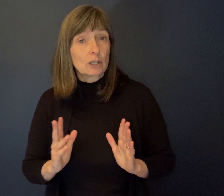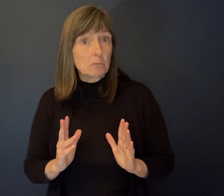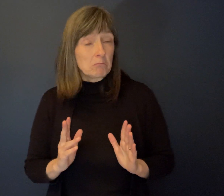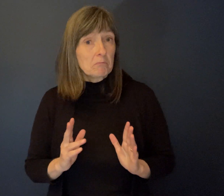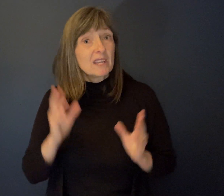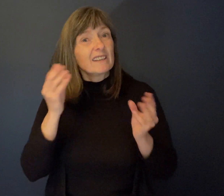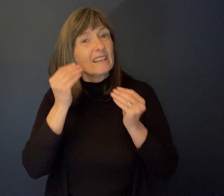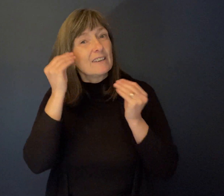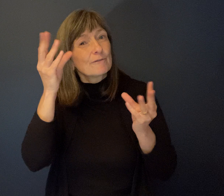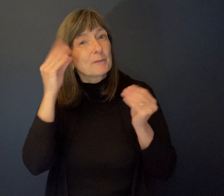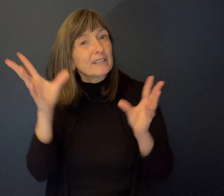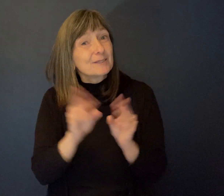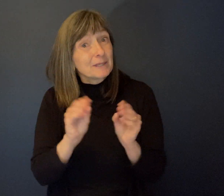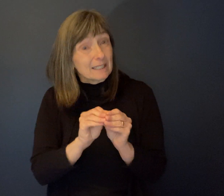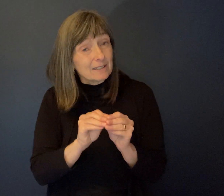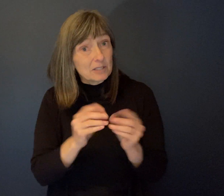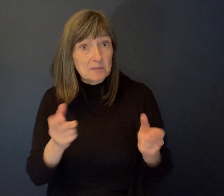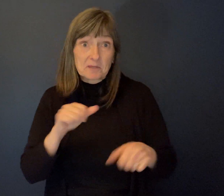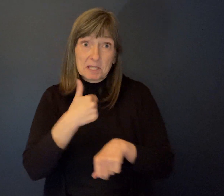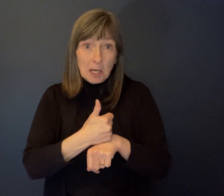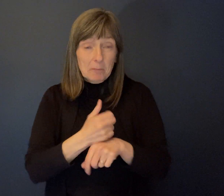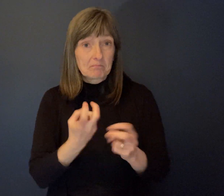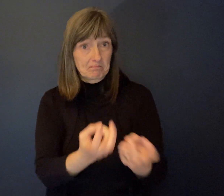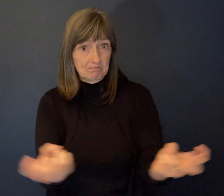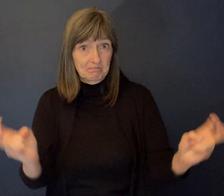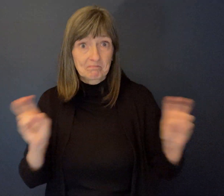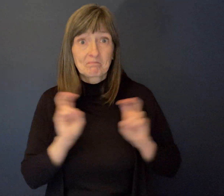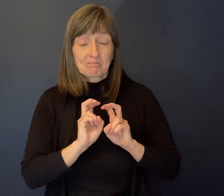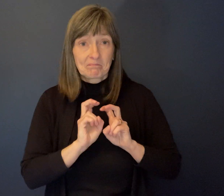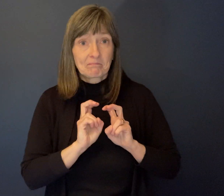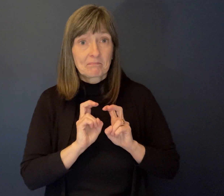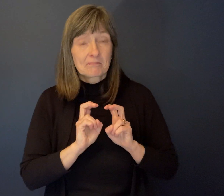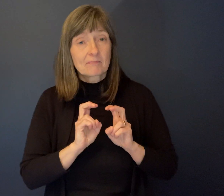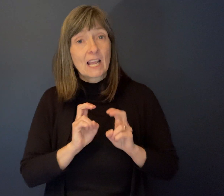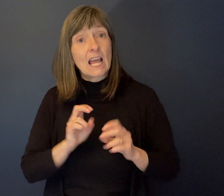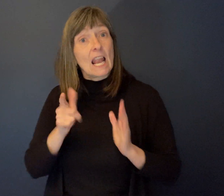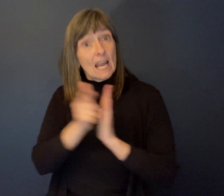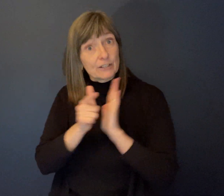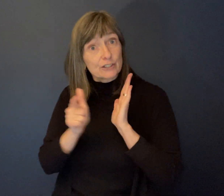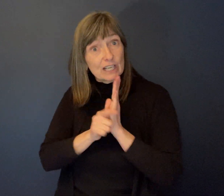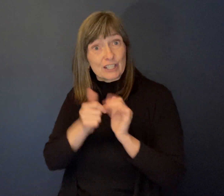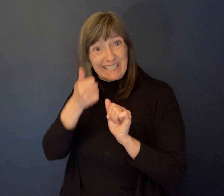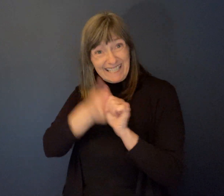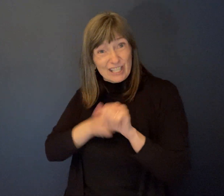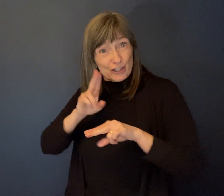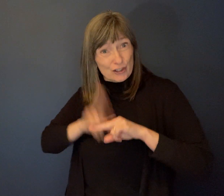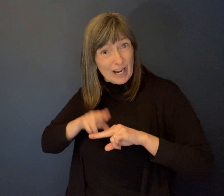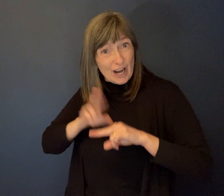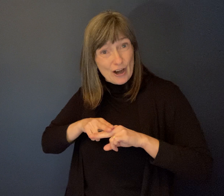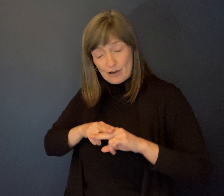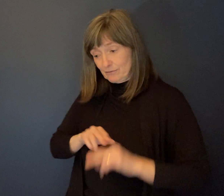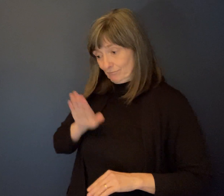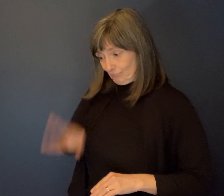sessions and they put the legislation on each chair and the regulations covering the act.